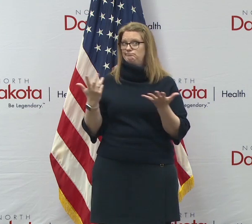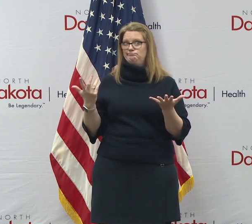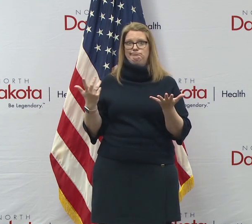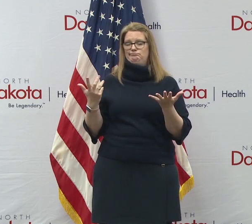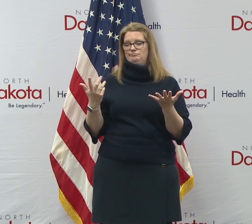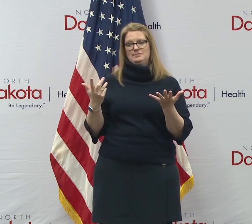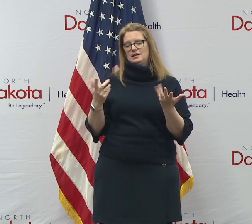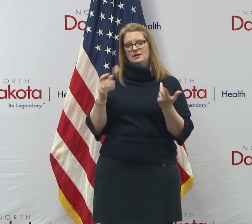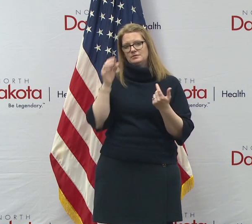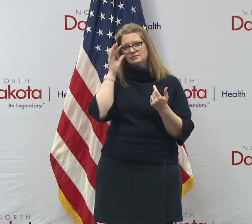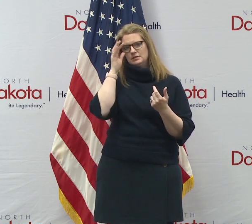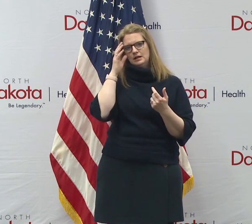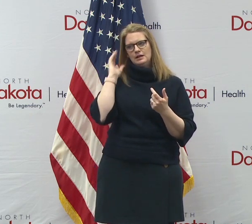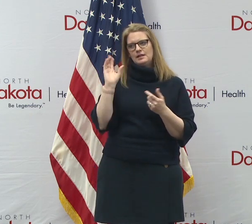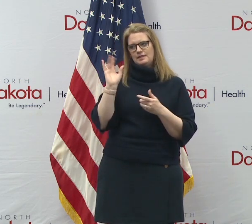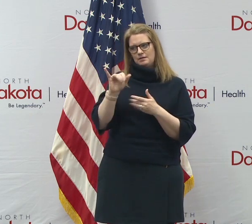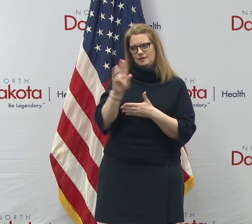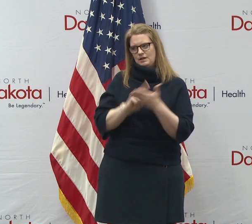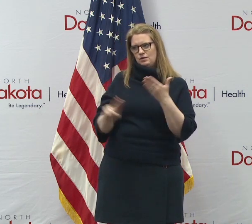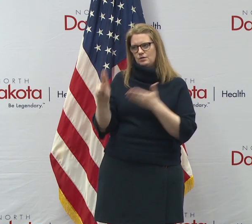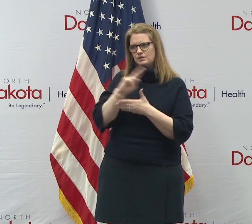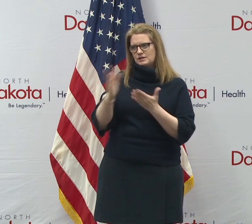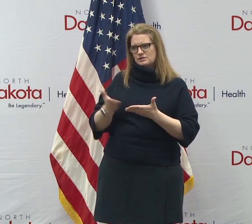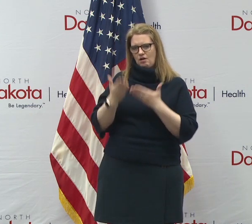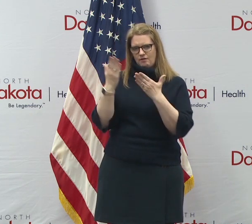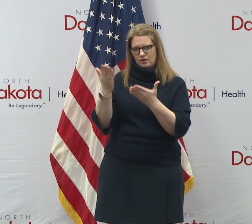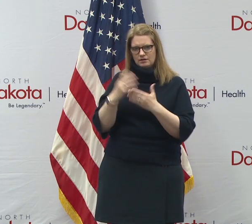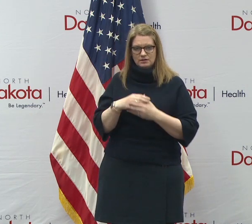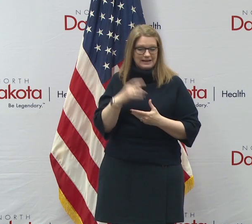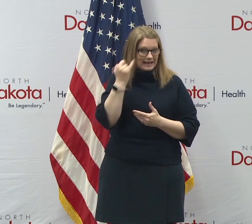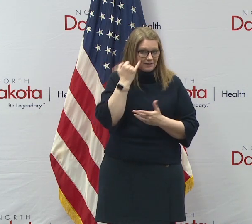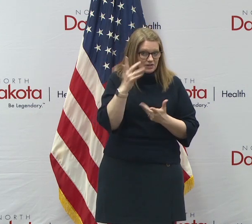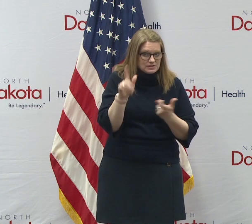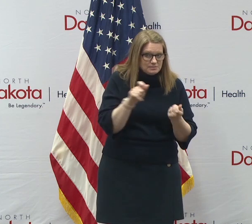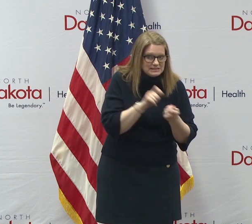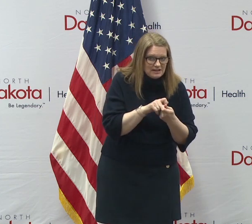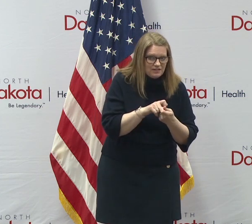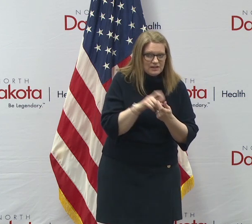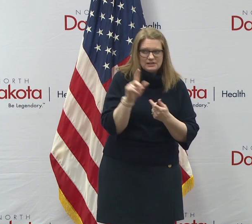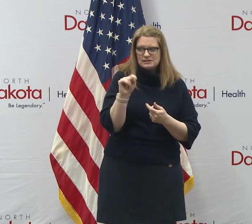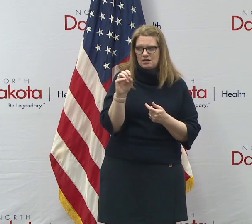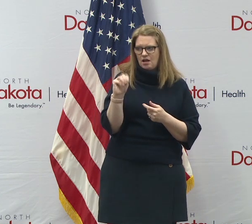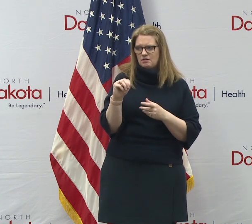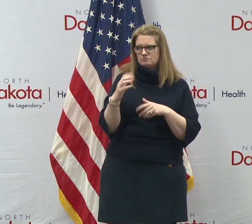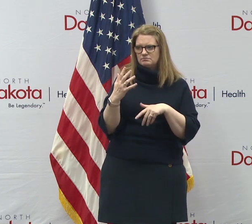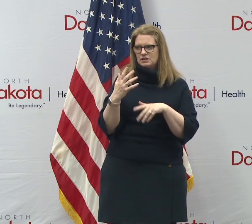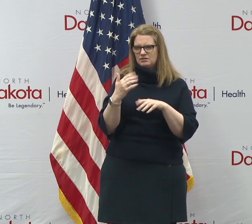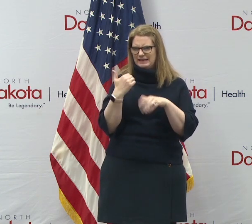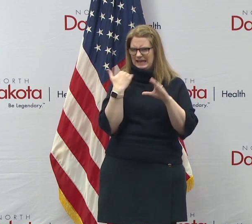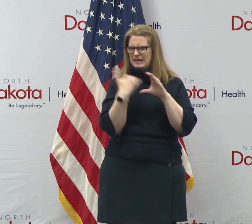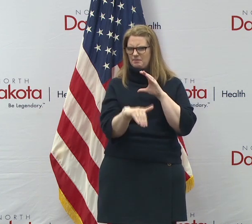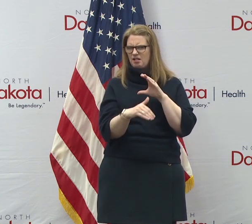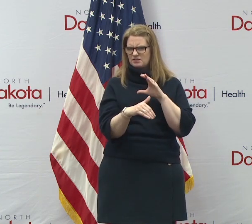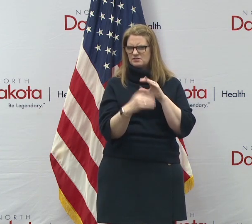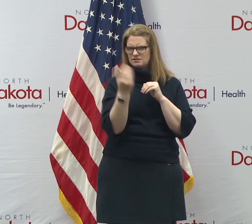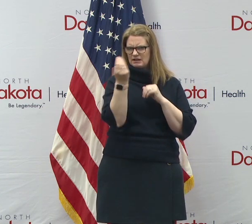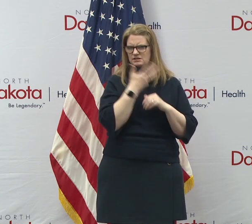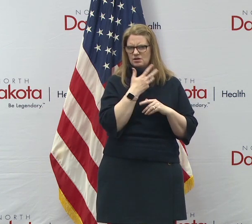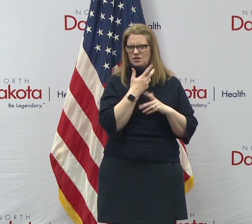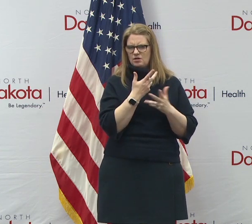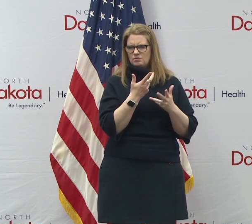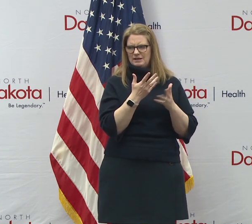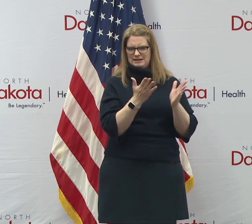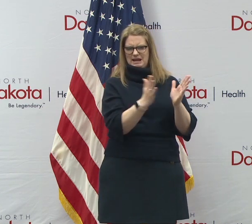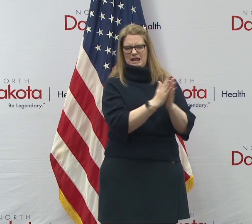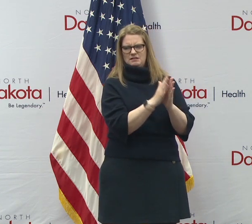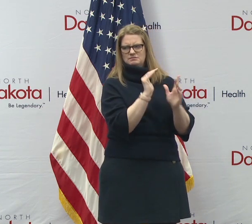you know, driven by the university that's offering it. But if there's a specific there, Tom, you want to shoot us a note, we can, we can pass that on to